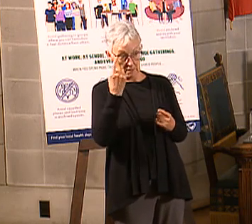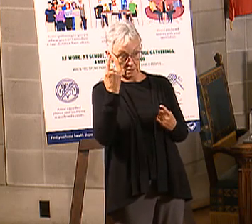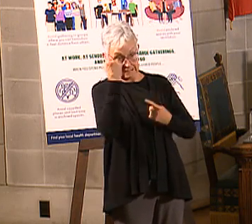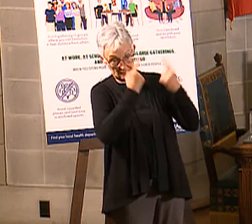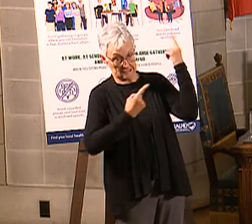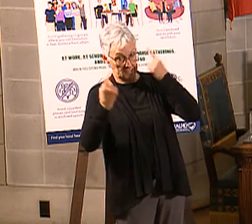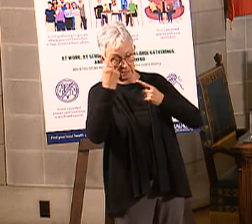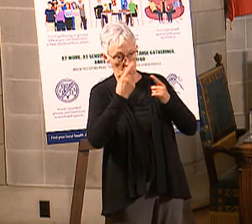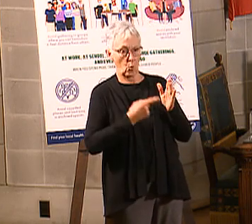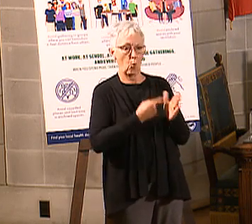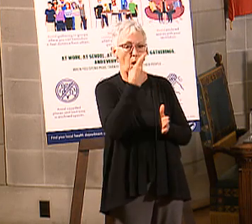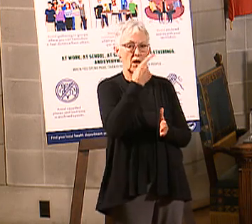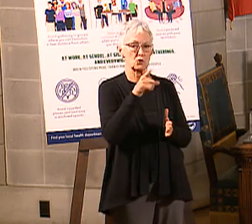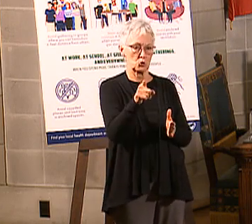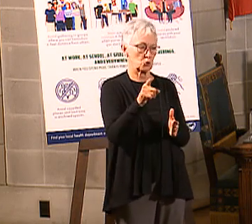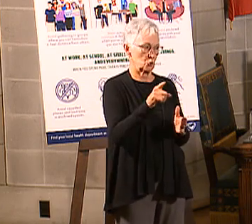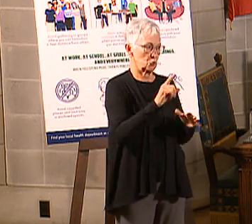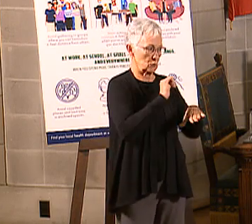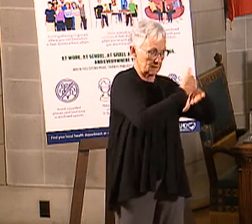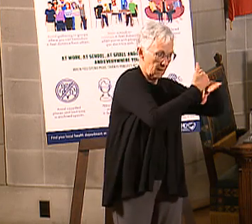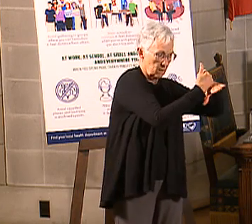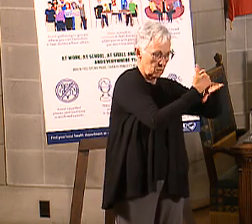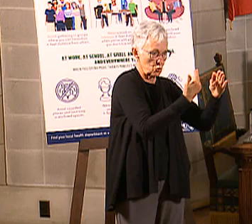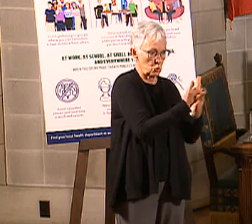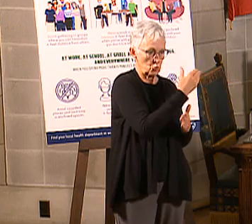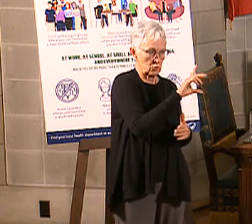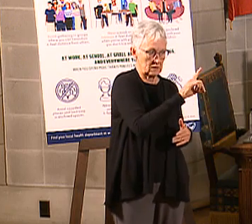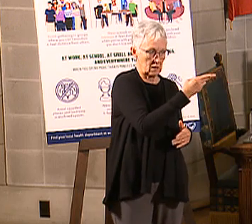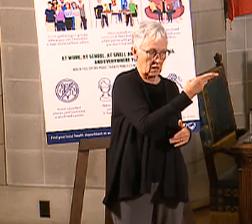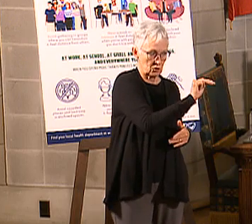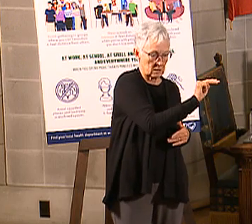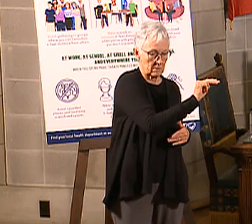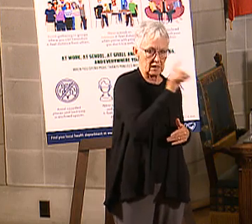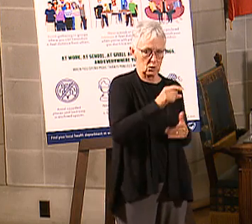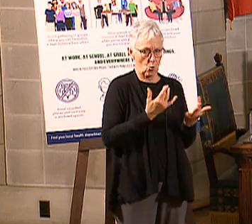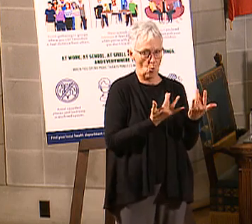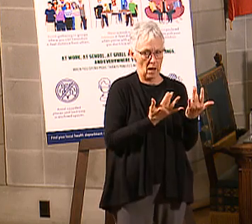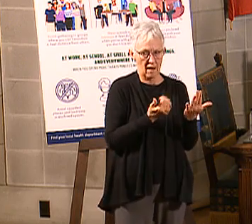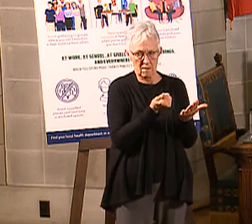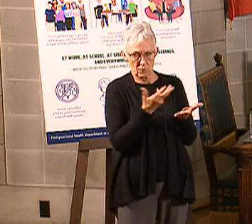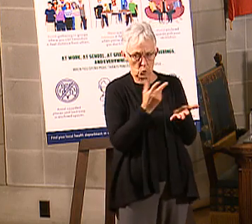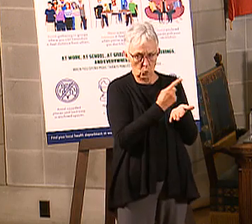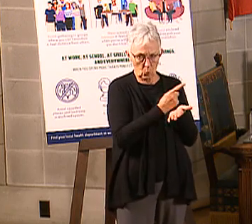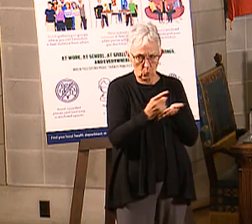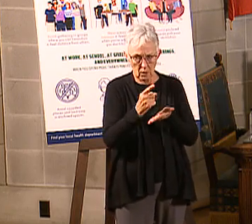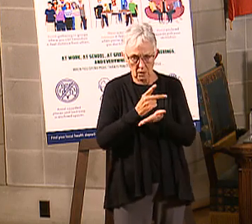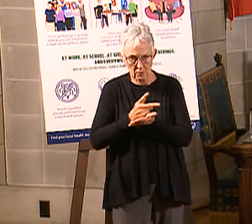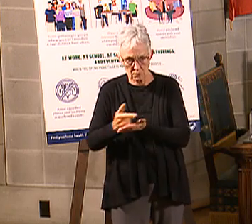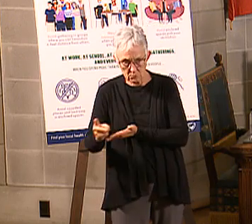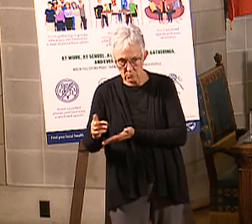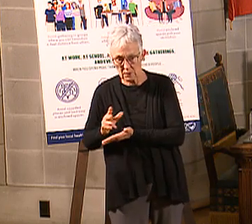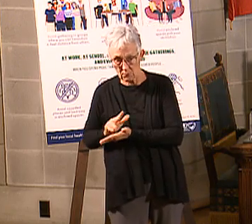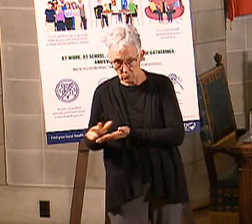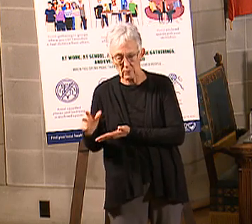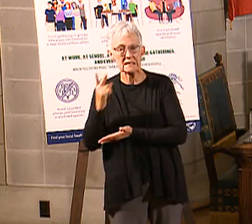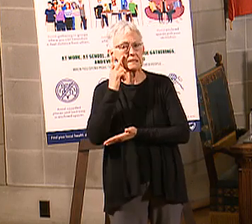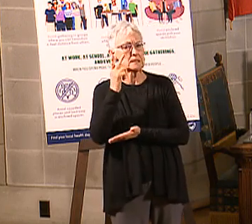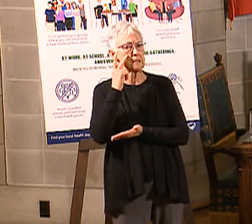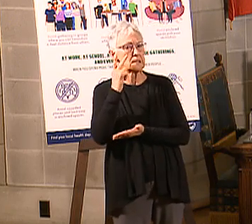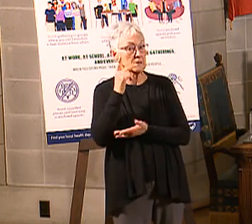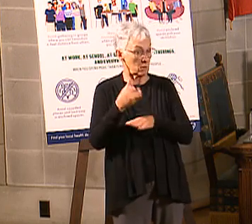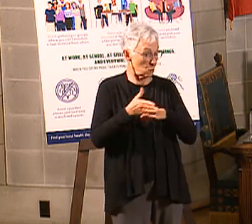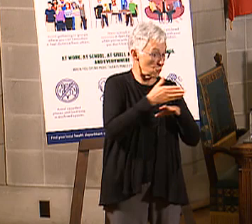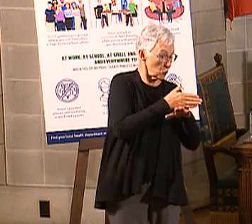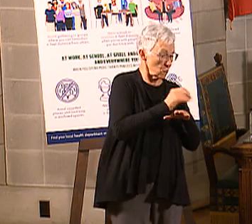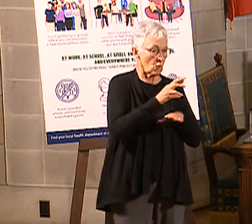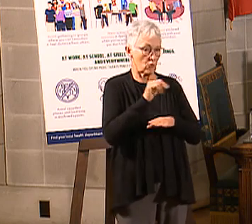directed health measures, you really need to wait a couple of weeks to see how they're having an impact. And so, we will consider additional steps, but we